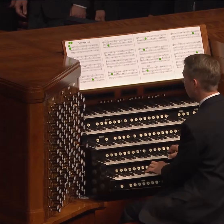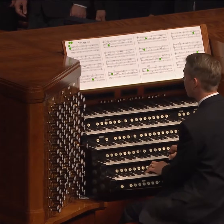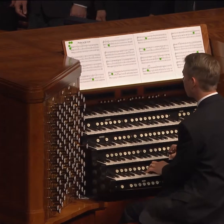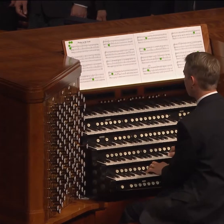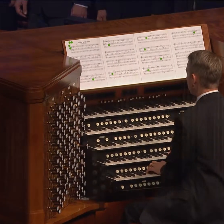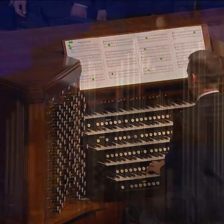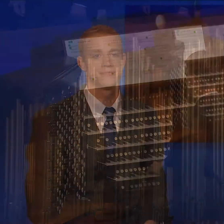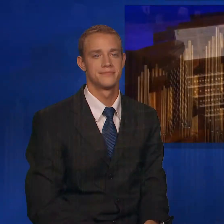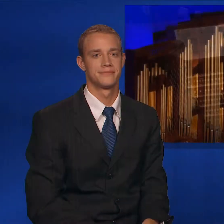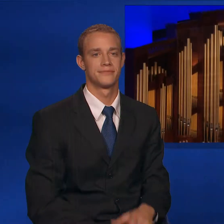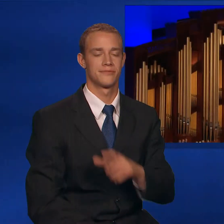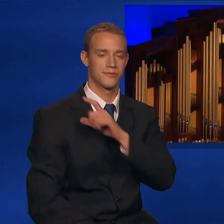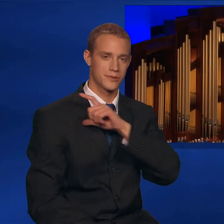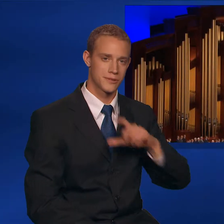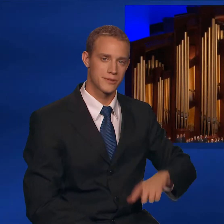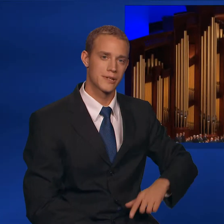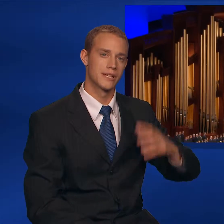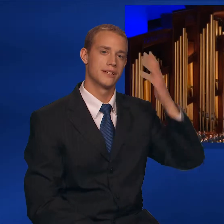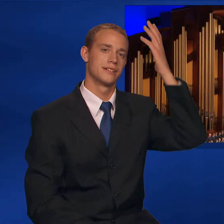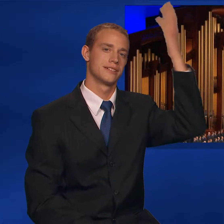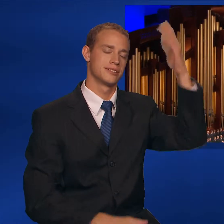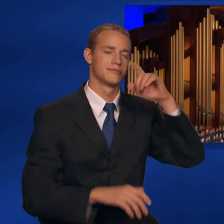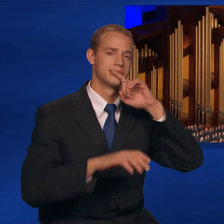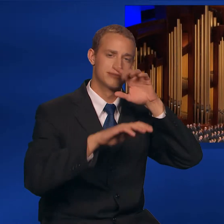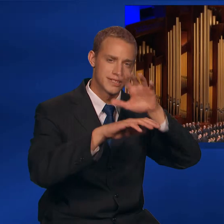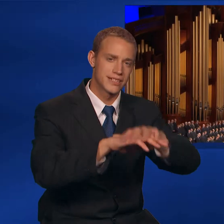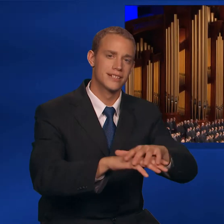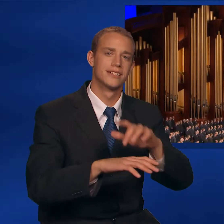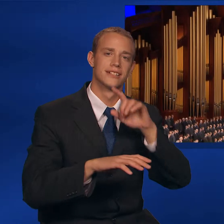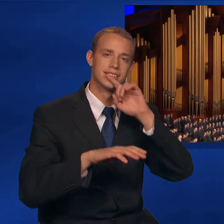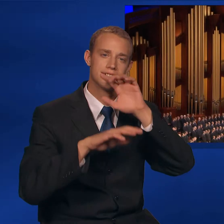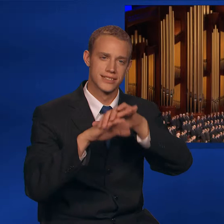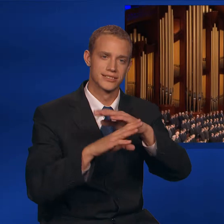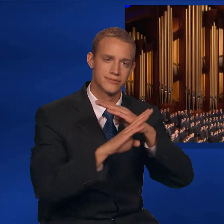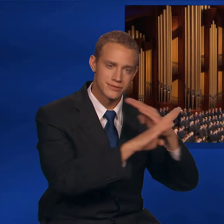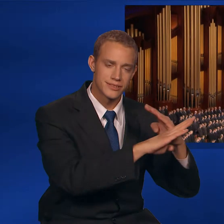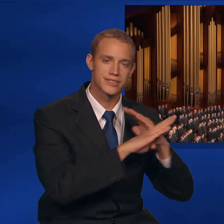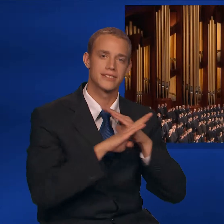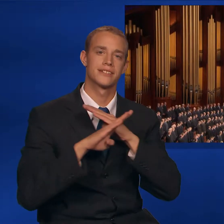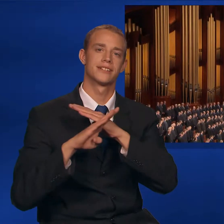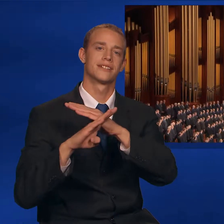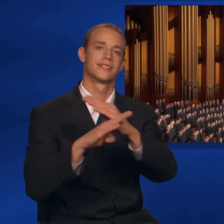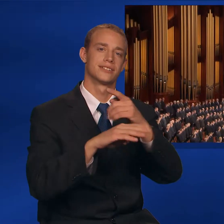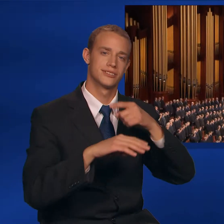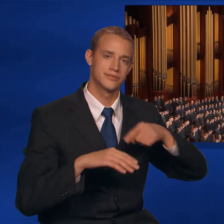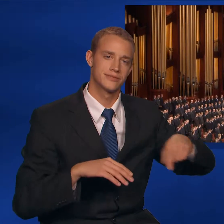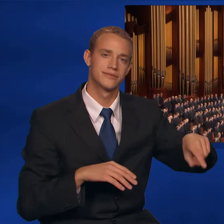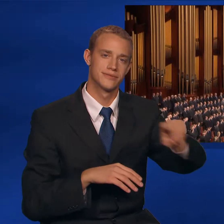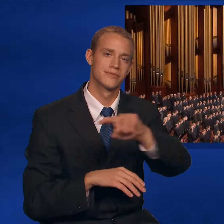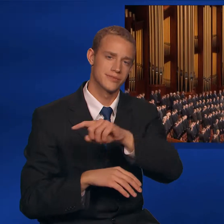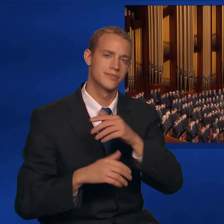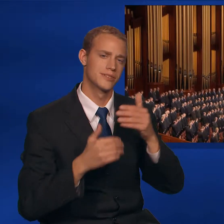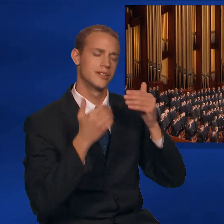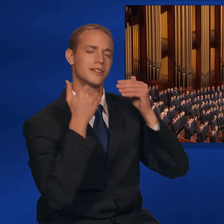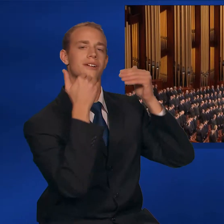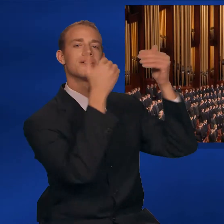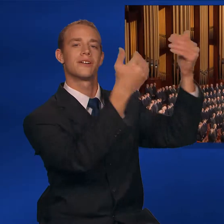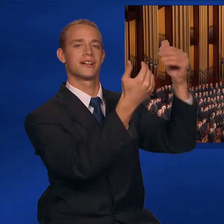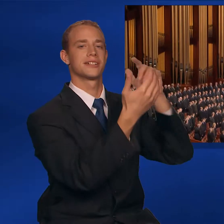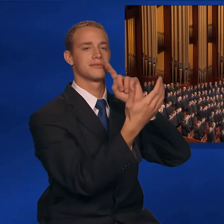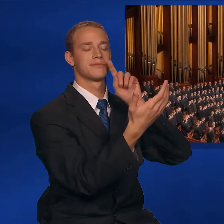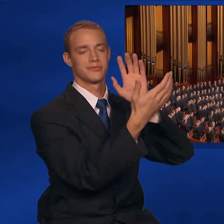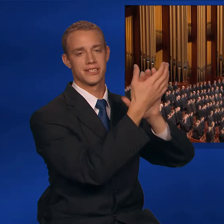Praise to the Lord, O God, prosper thy way and